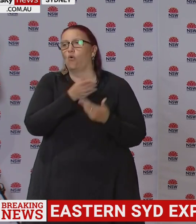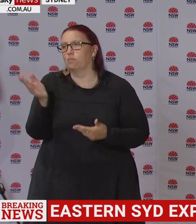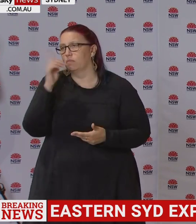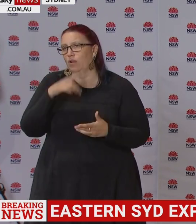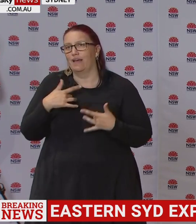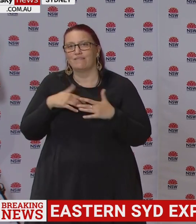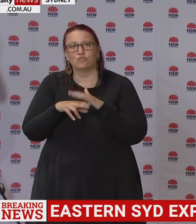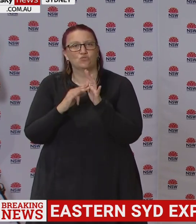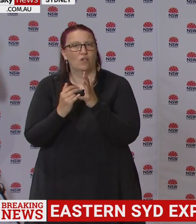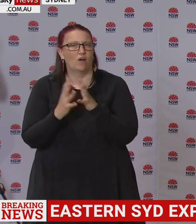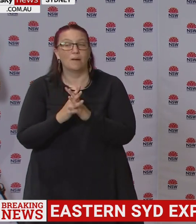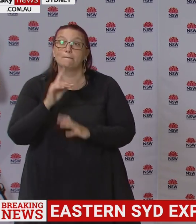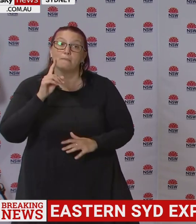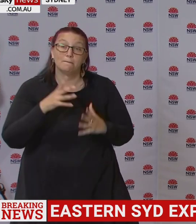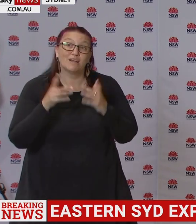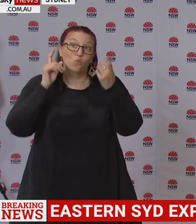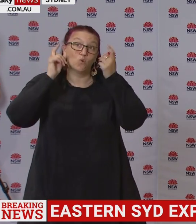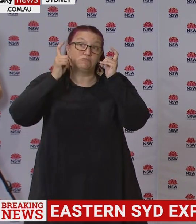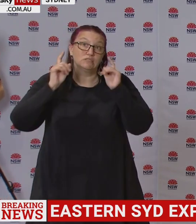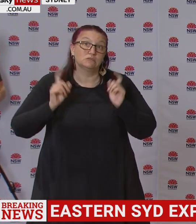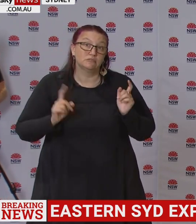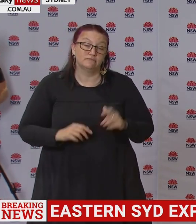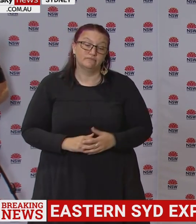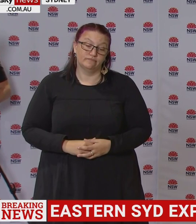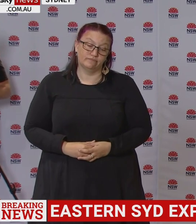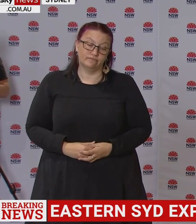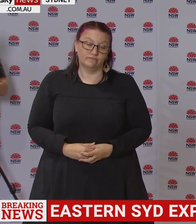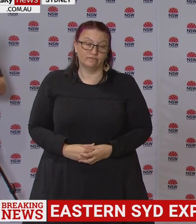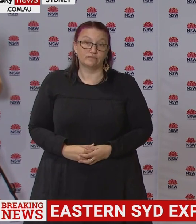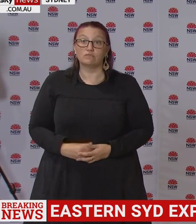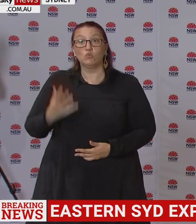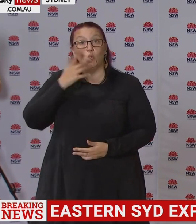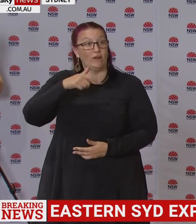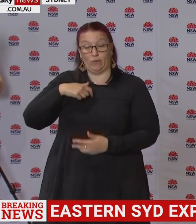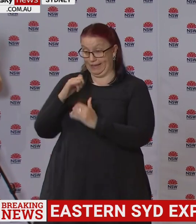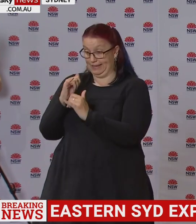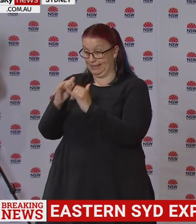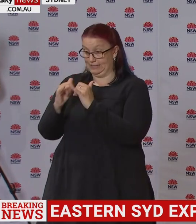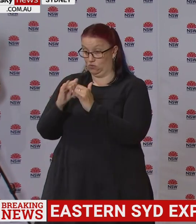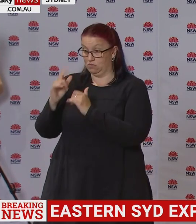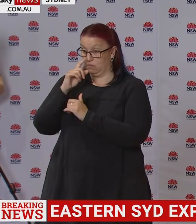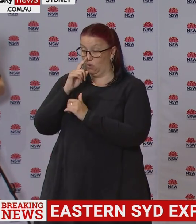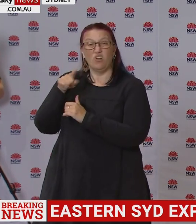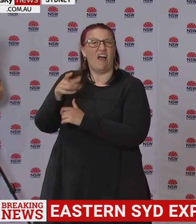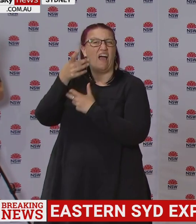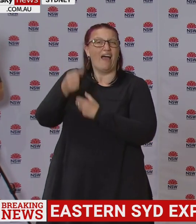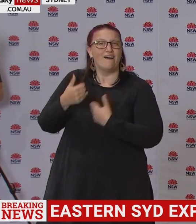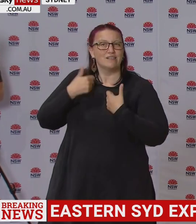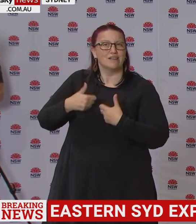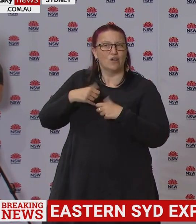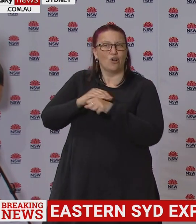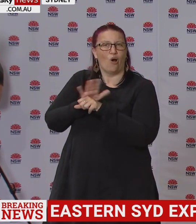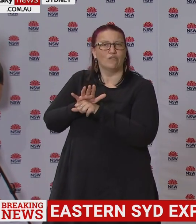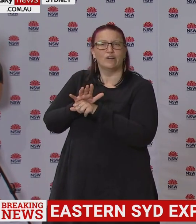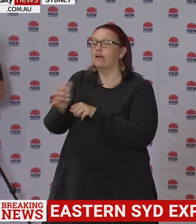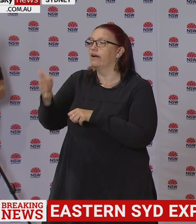the worry with this virus is that when we're interviewing people, and you can imagine, I'm sure those who are listening